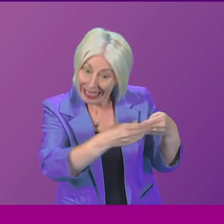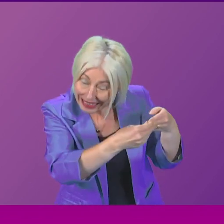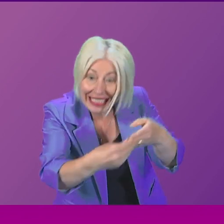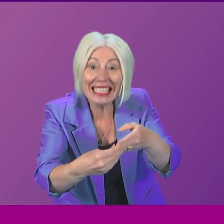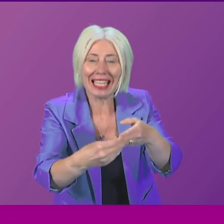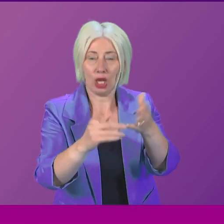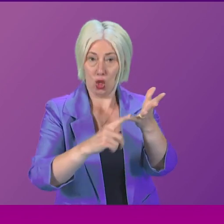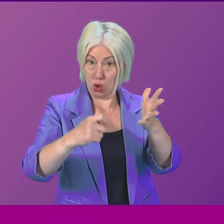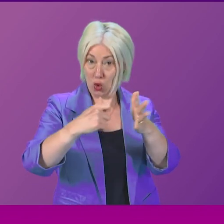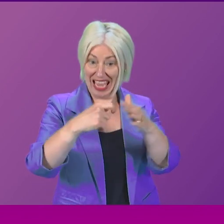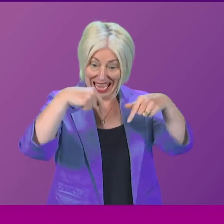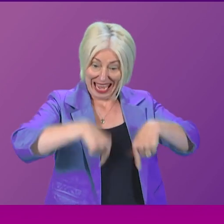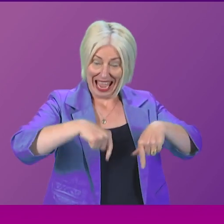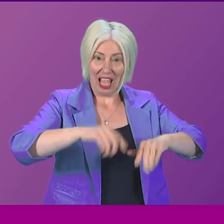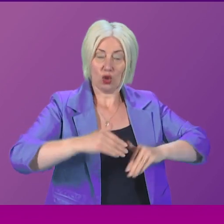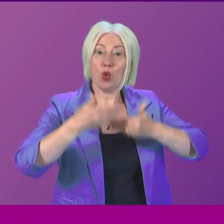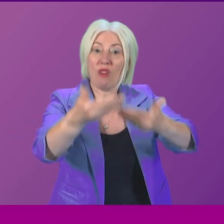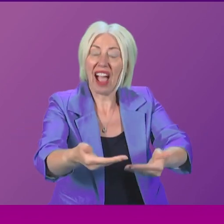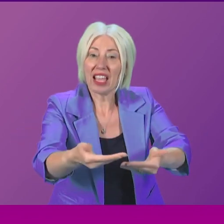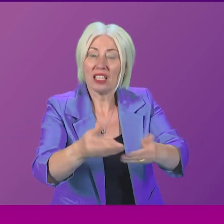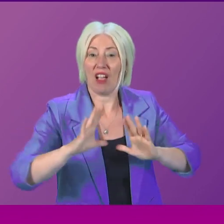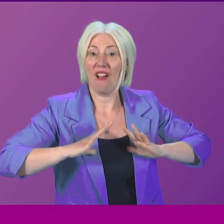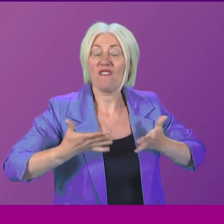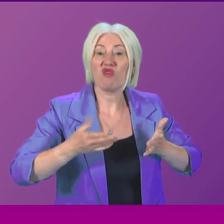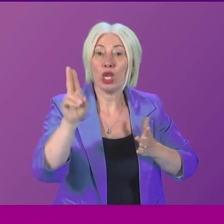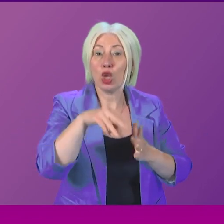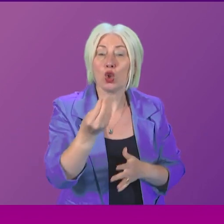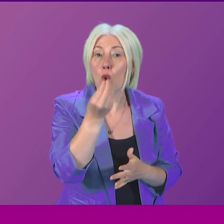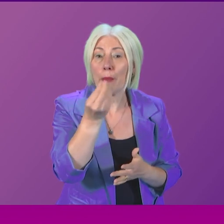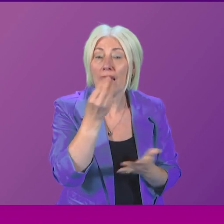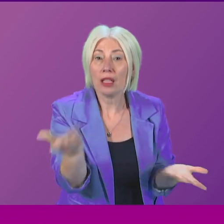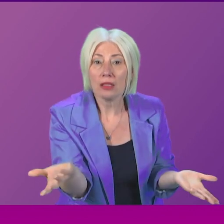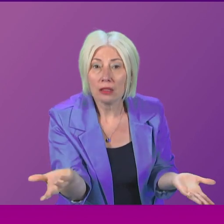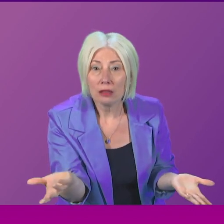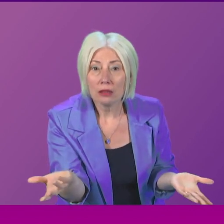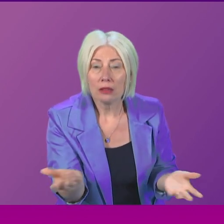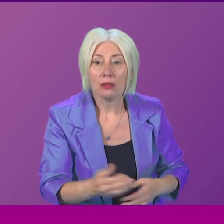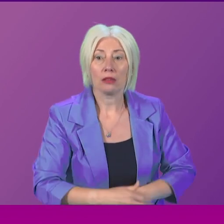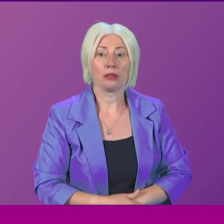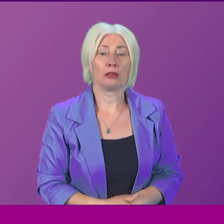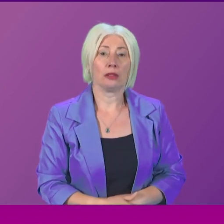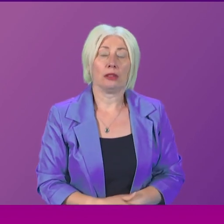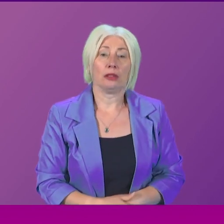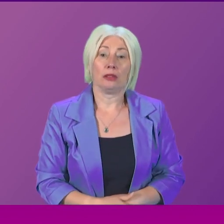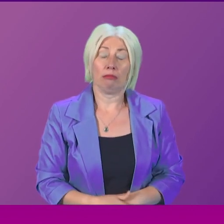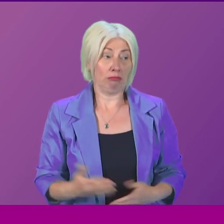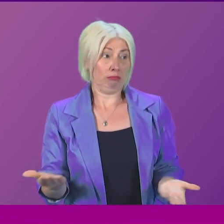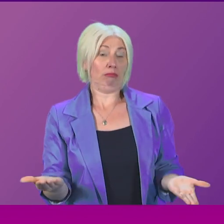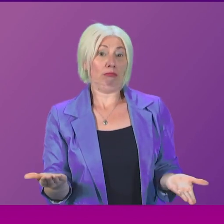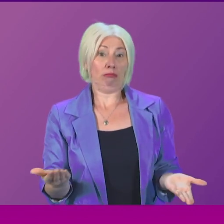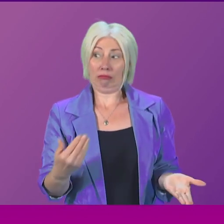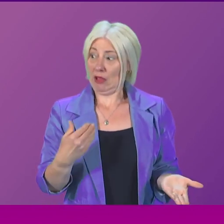rest of the UK when it comes to provision of free school meals. If I